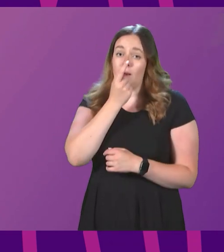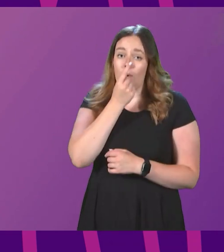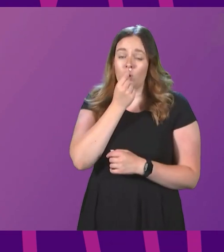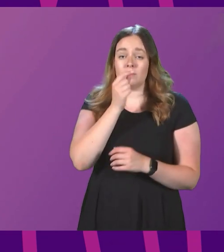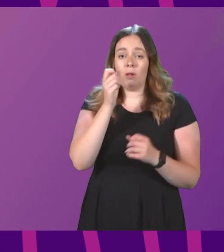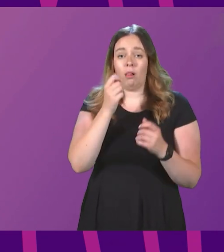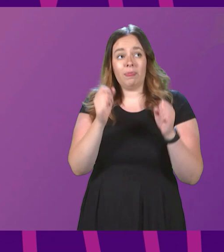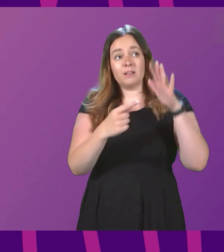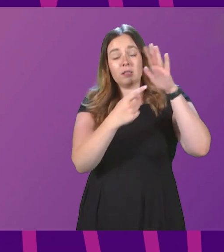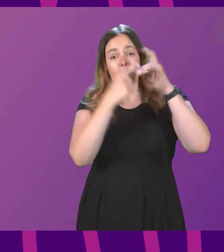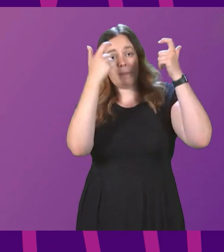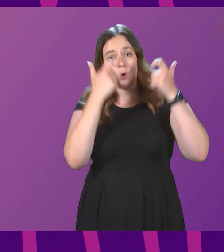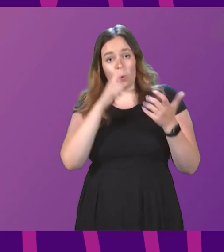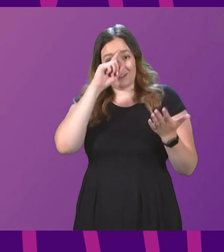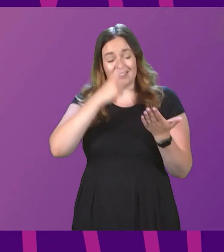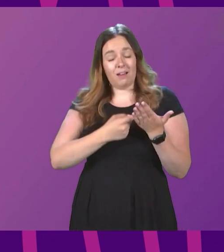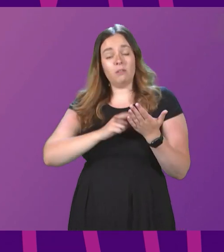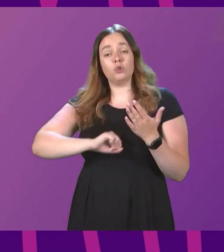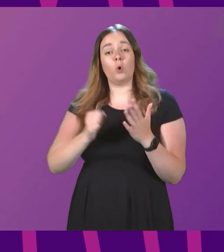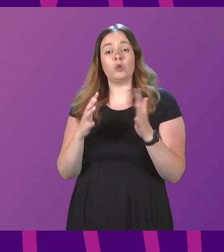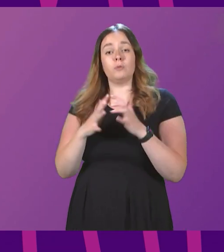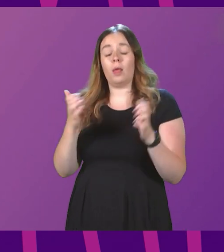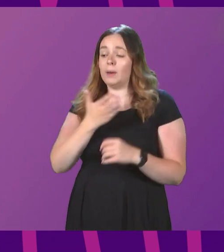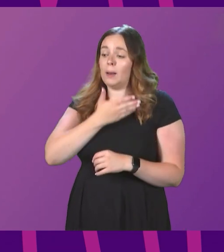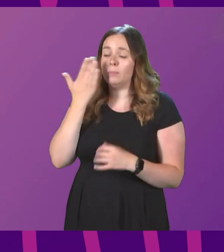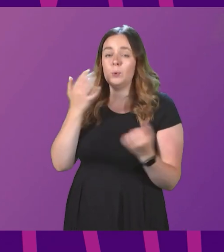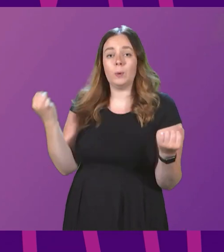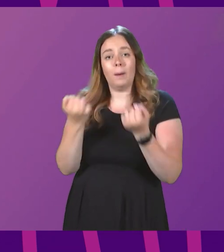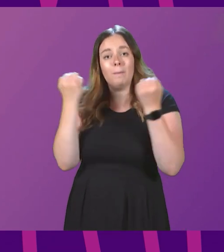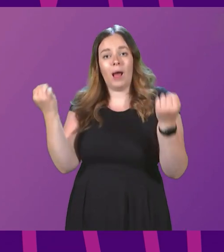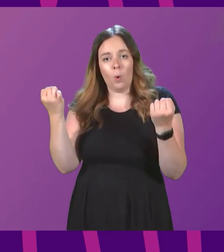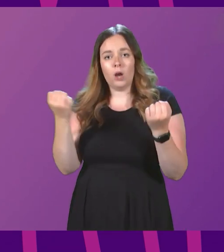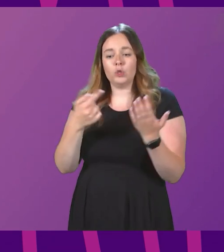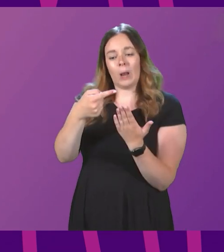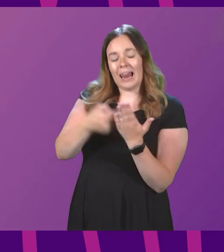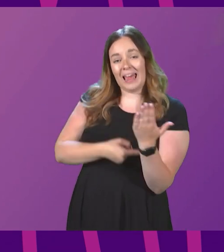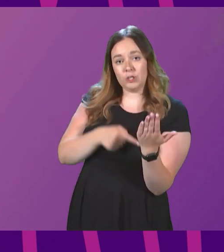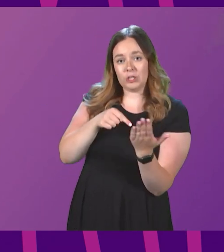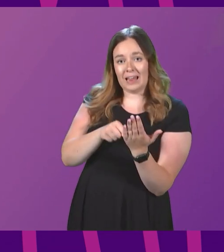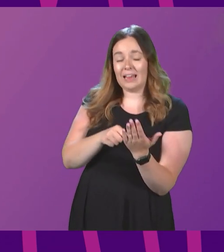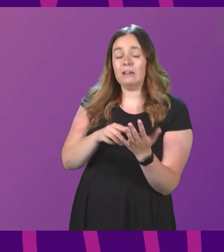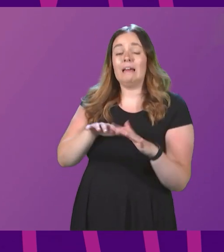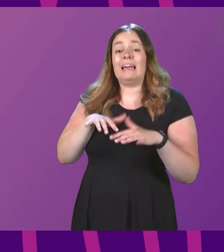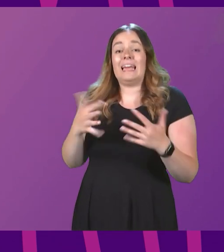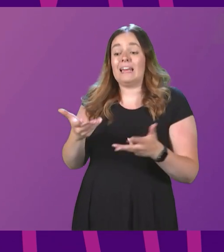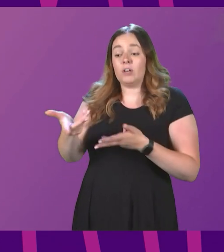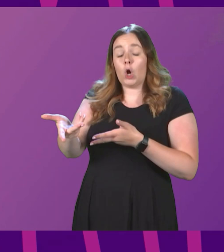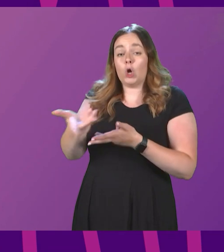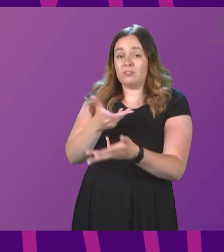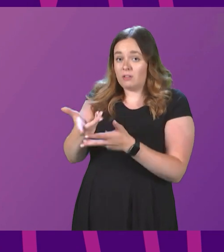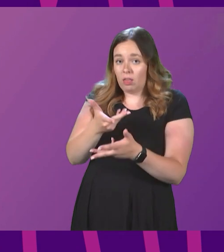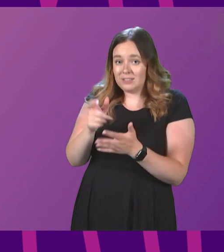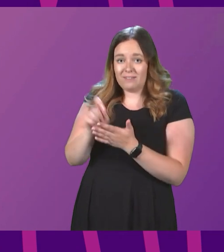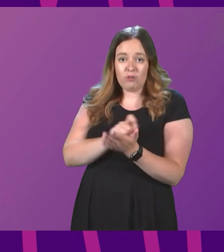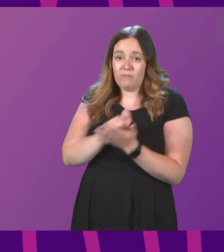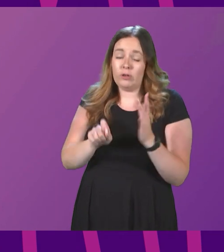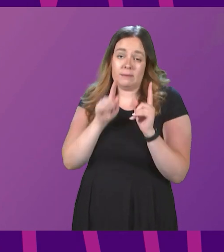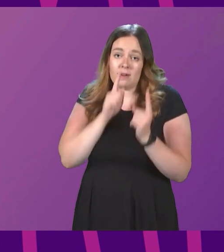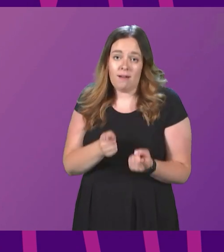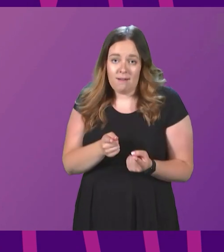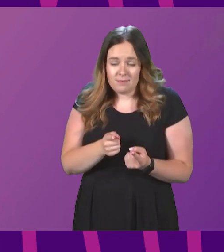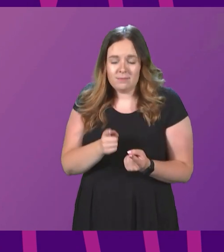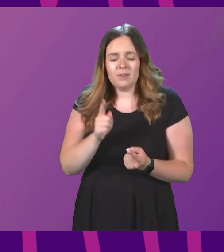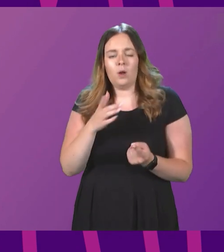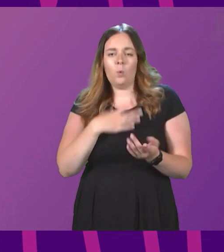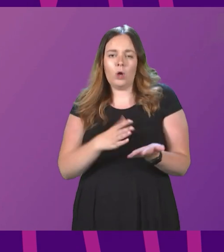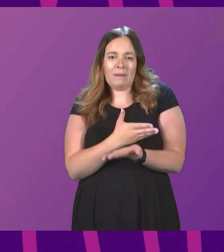Supreme Court will decide that the Scottish Parliament does not have power to legislate even for a consultative referendum. To